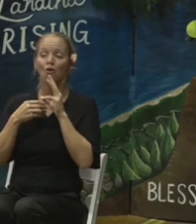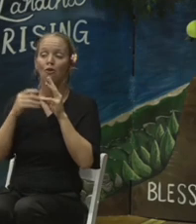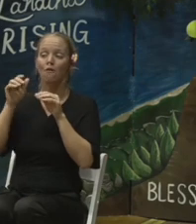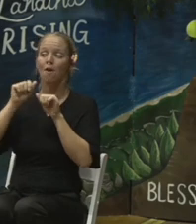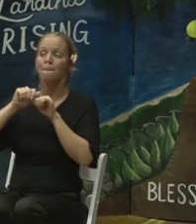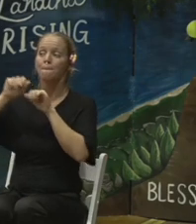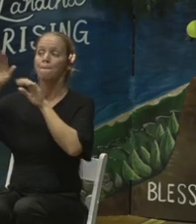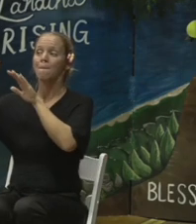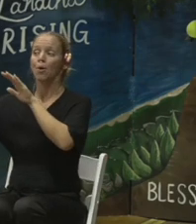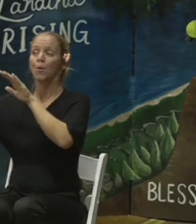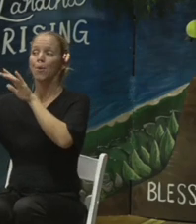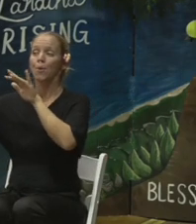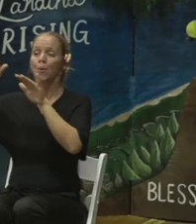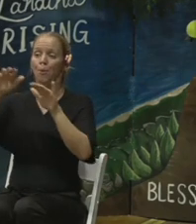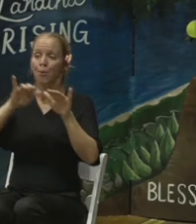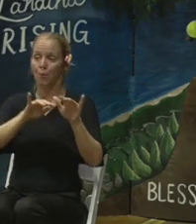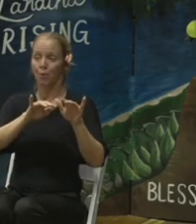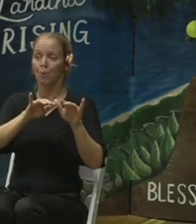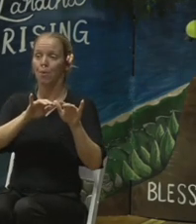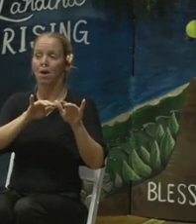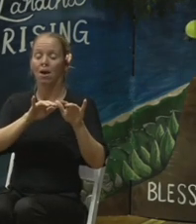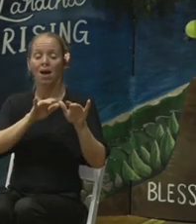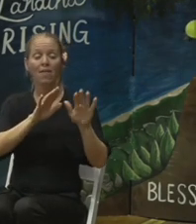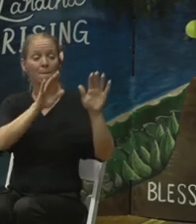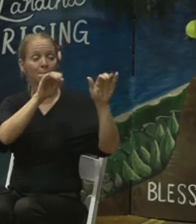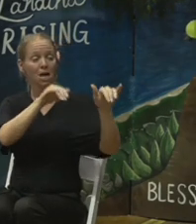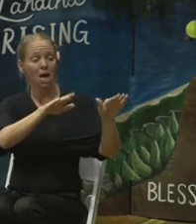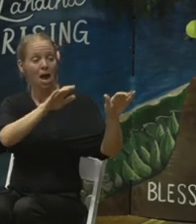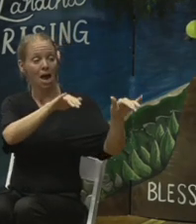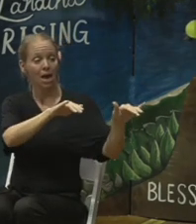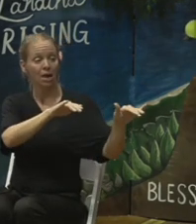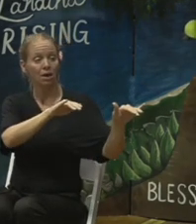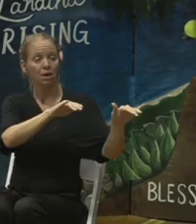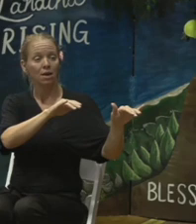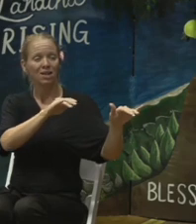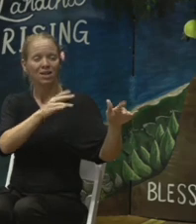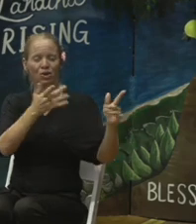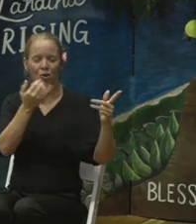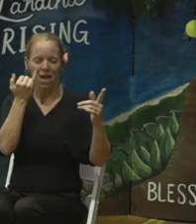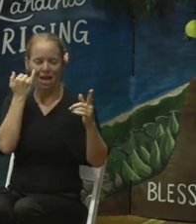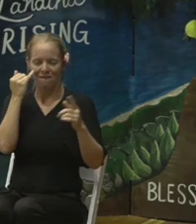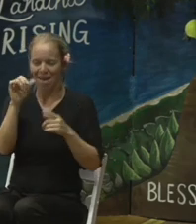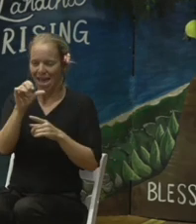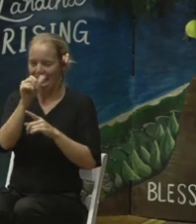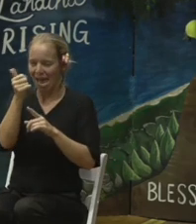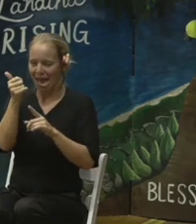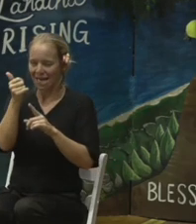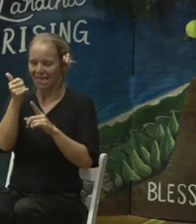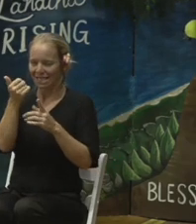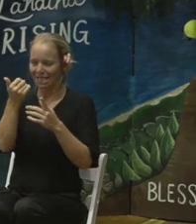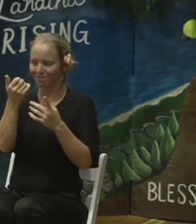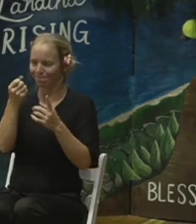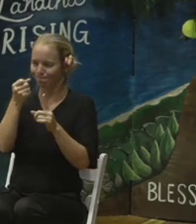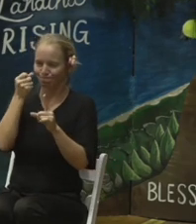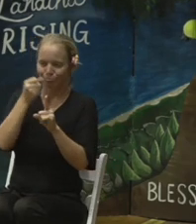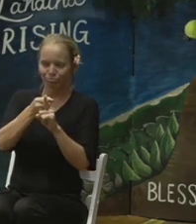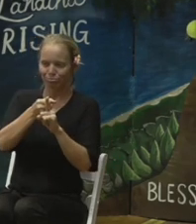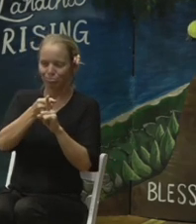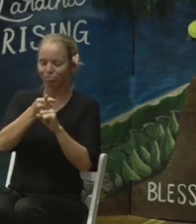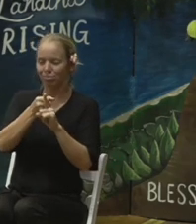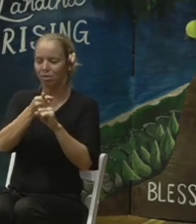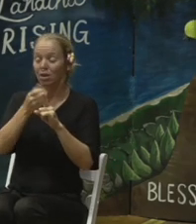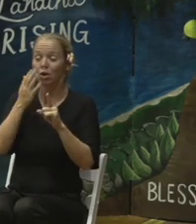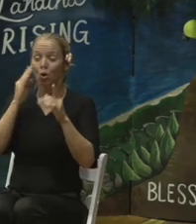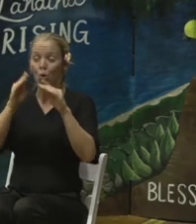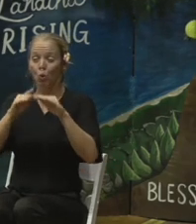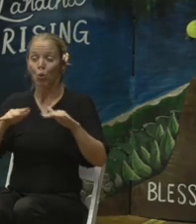location and monitors on the Makai site. So if any, we call it hits. If anything gets into the groundwater, it causes